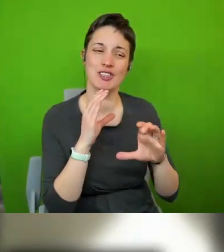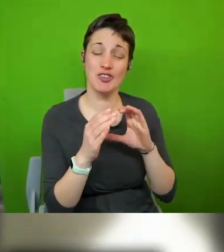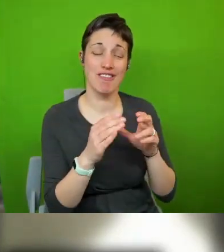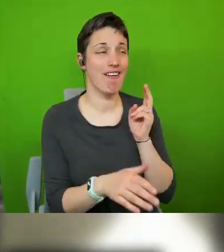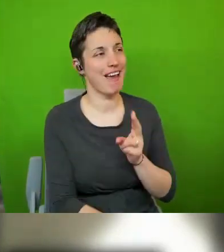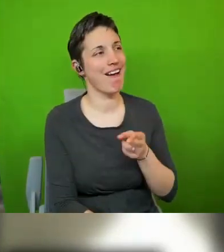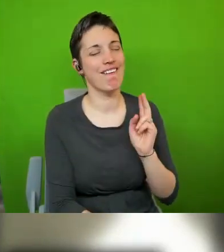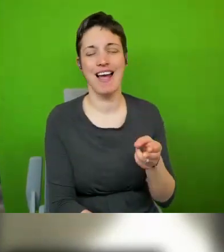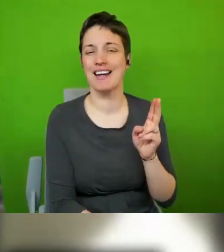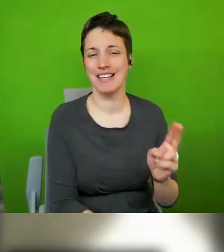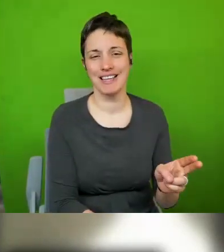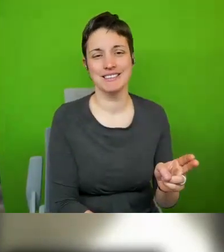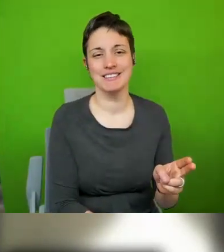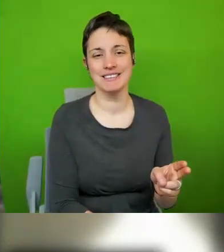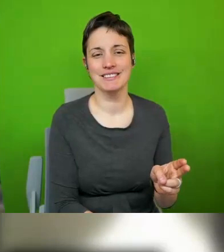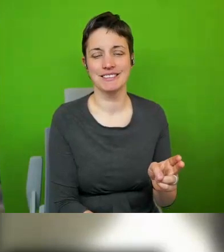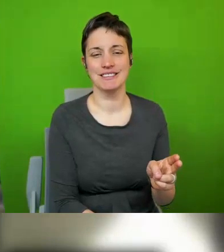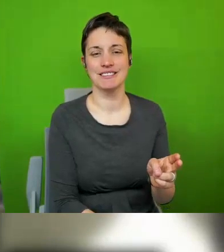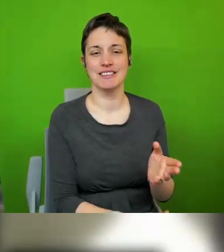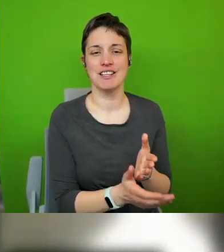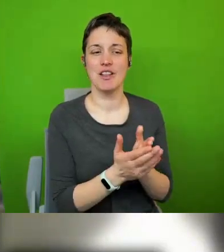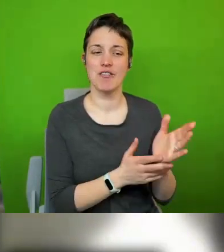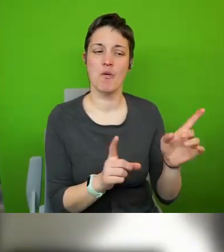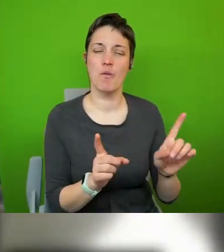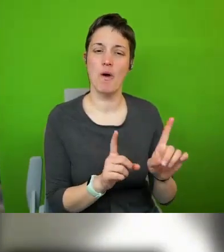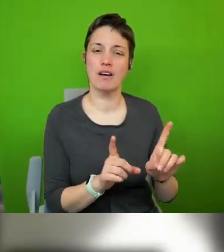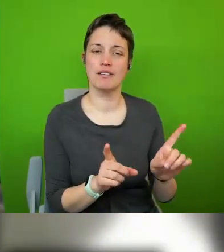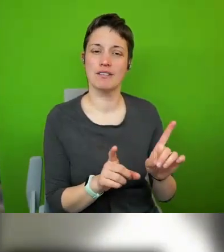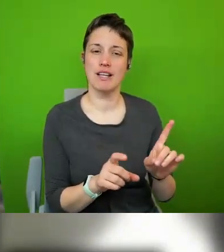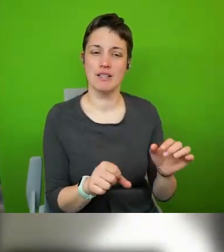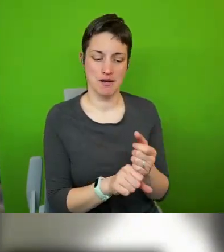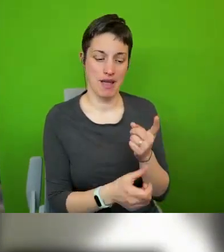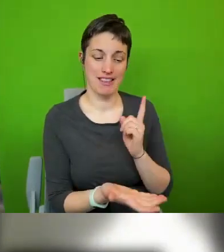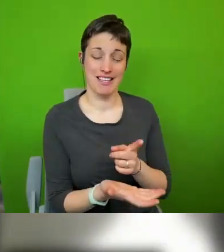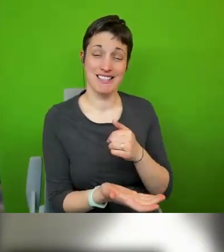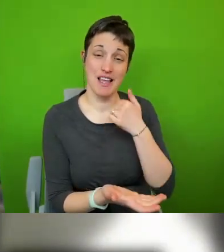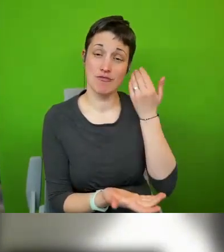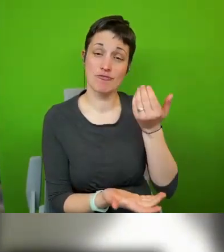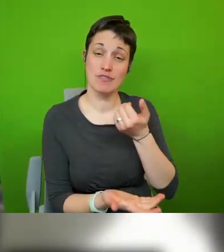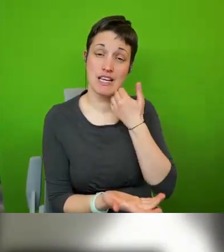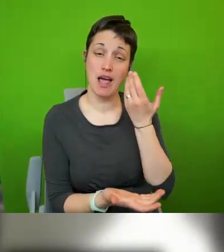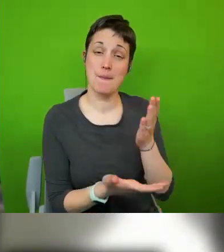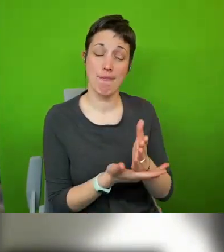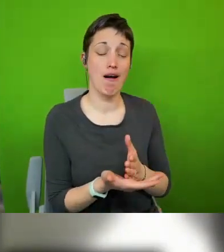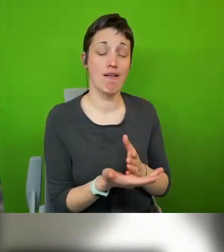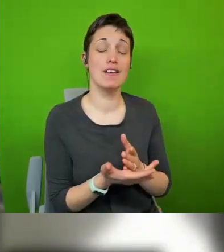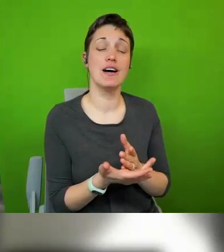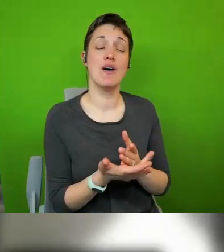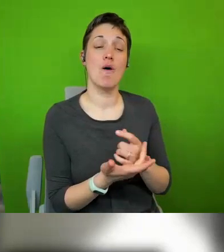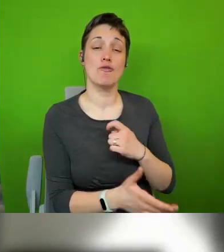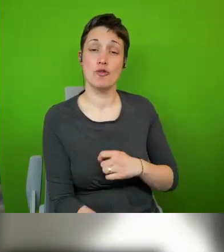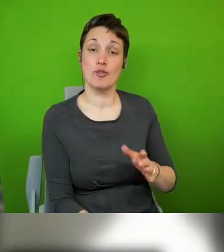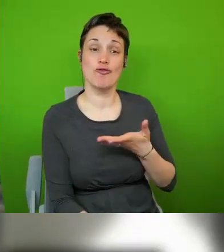again lies in the fact to make this everyday aspect of human rights a visible